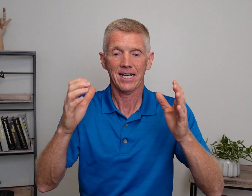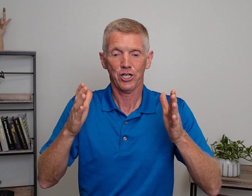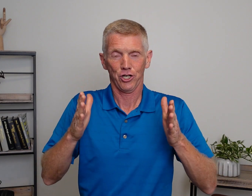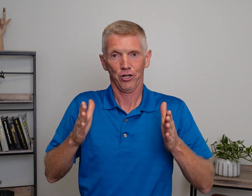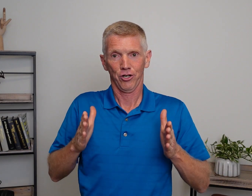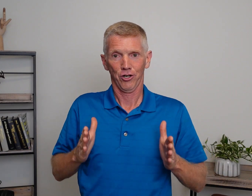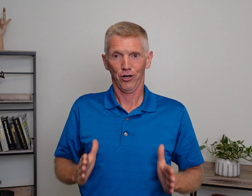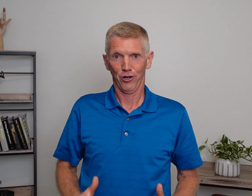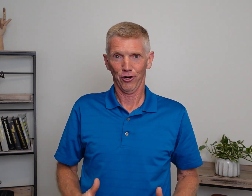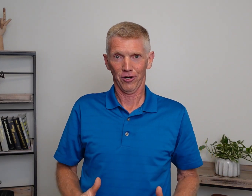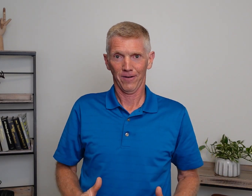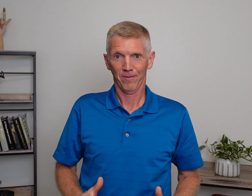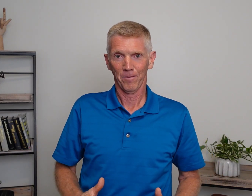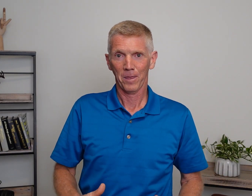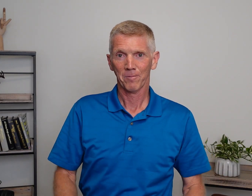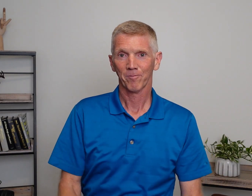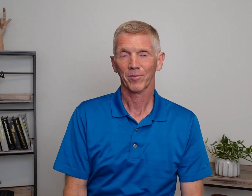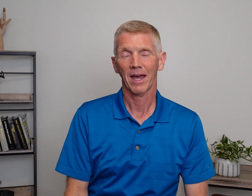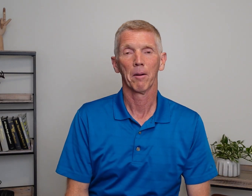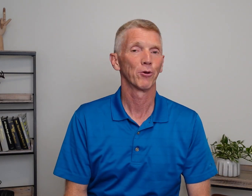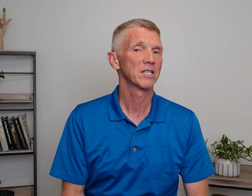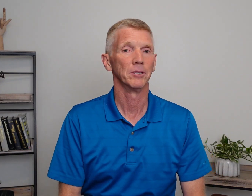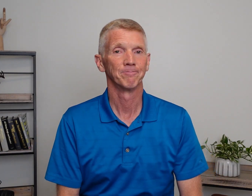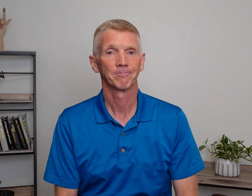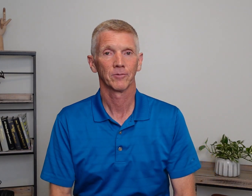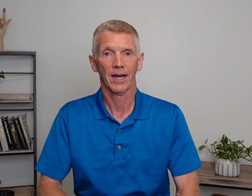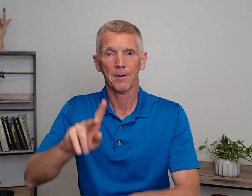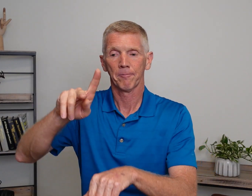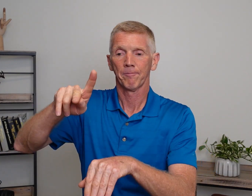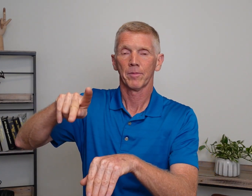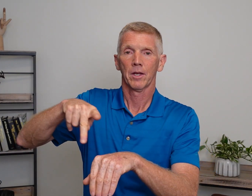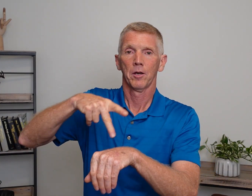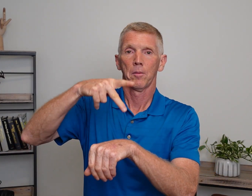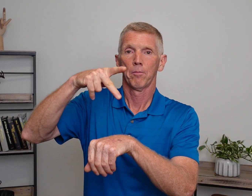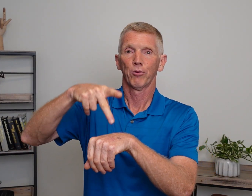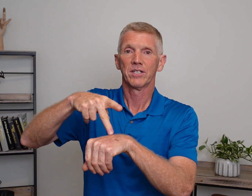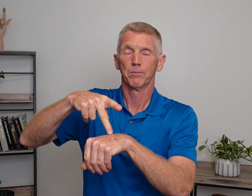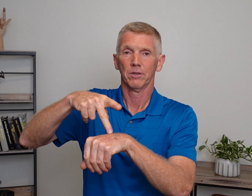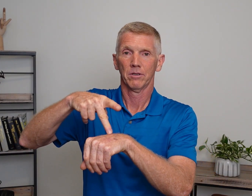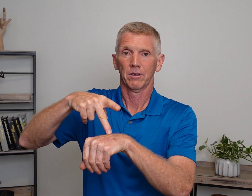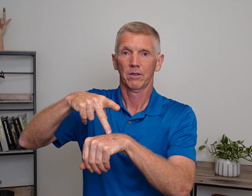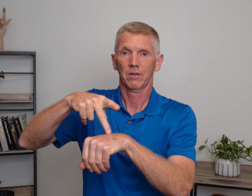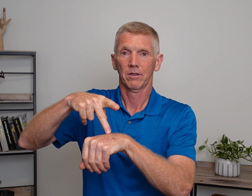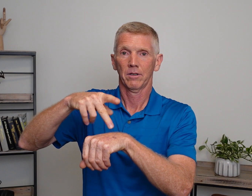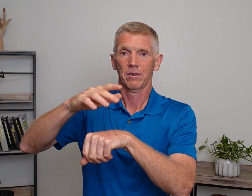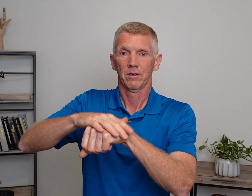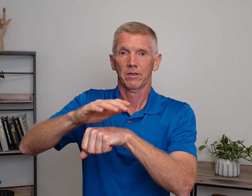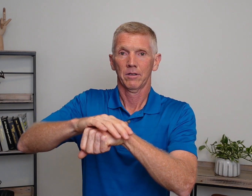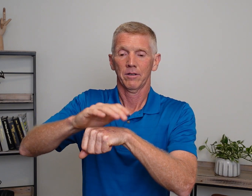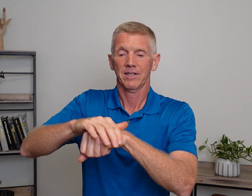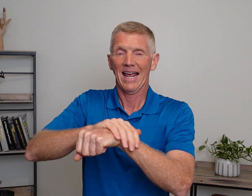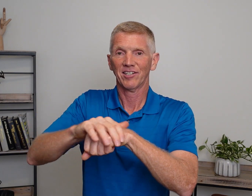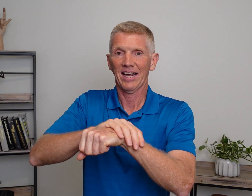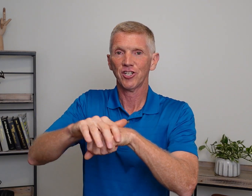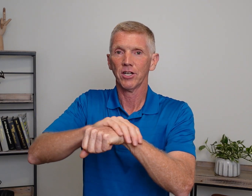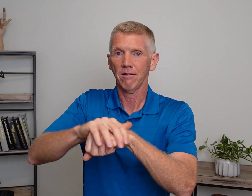Teacher. Teacher. Okay? How about principal. Okay? Principal. This hand stays still.